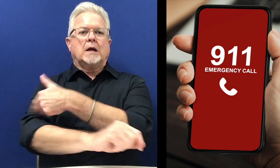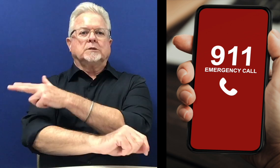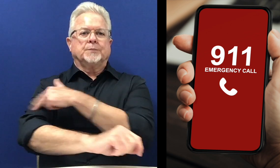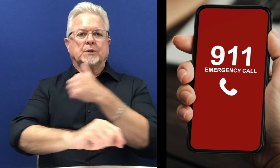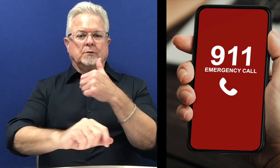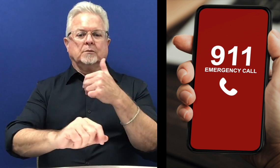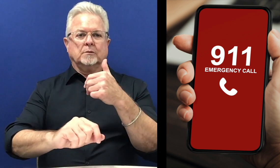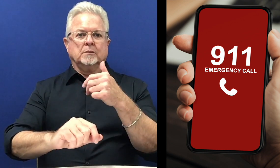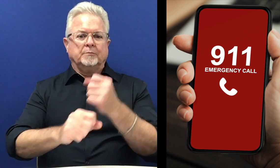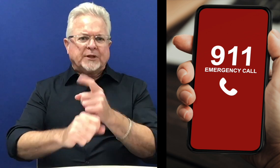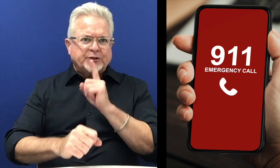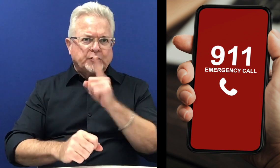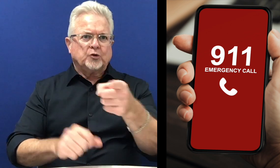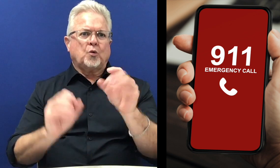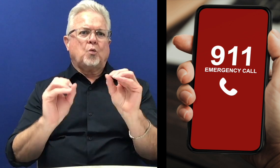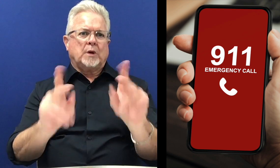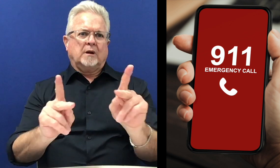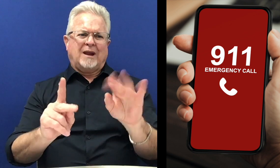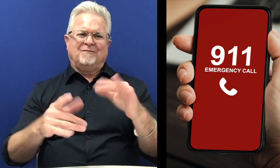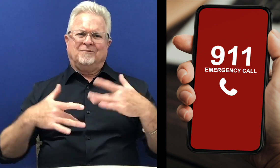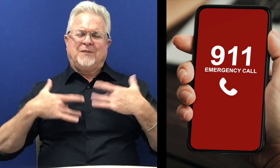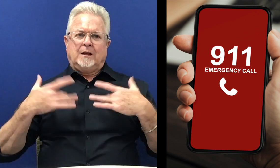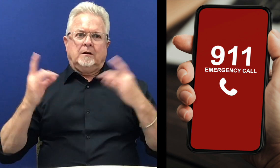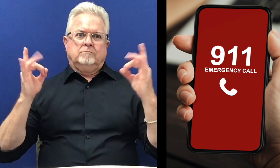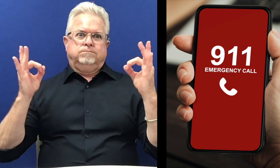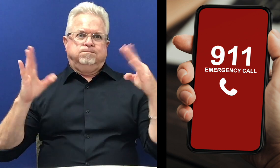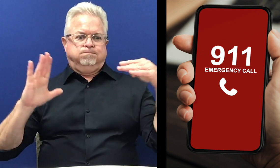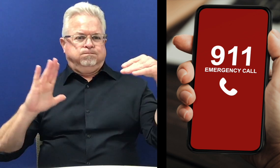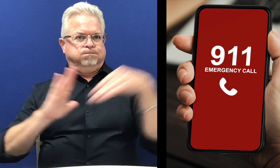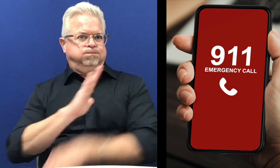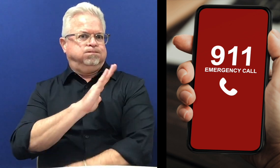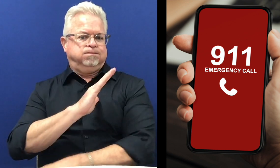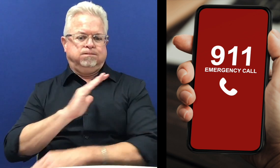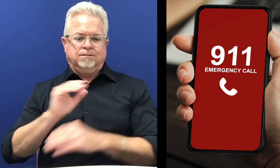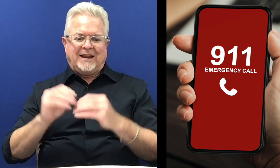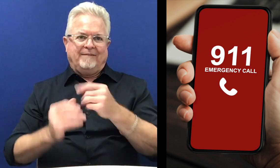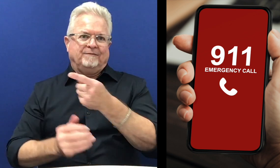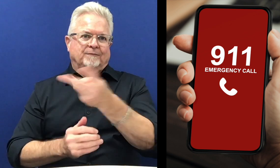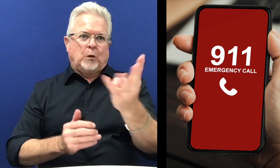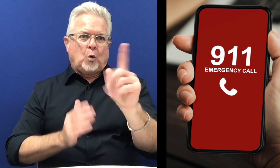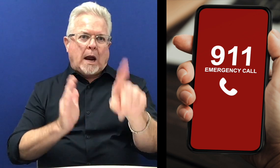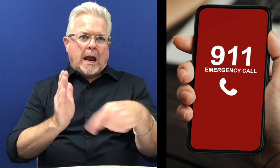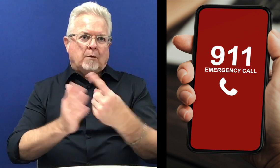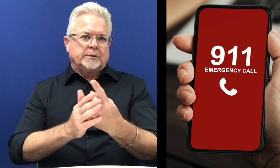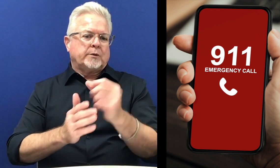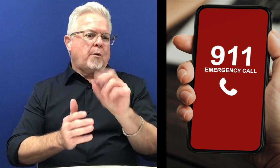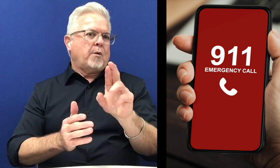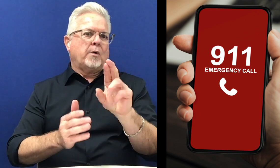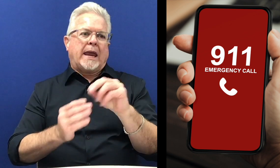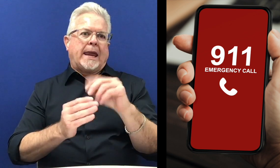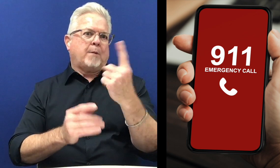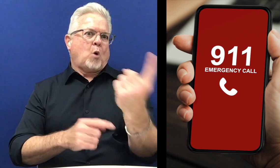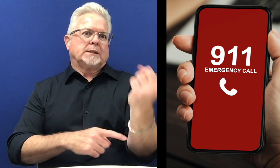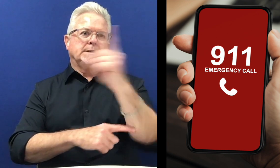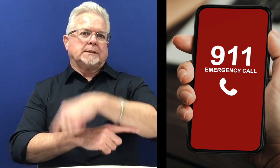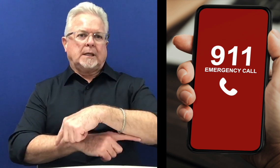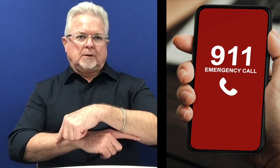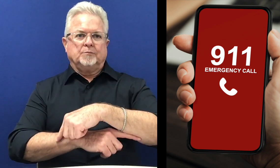They'll bring you to the hospital just to make sure that you're okay. Because if you suddenly feel a decline in health in